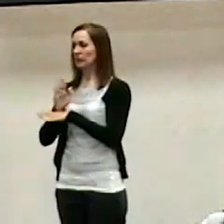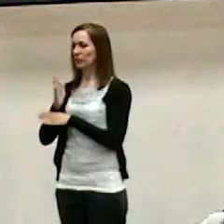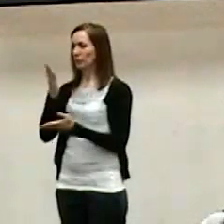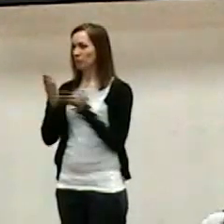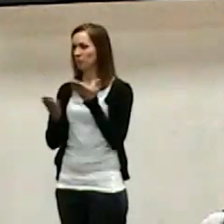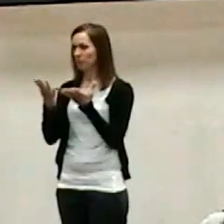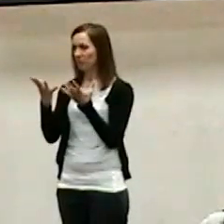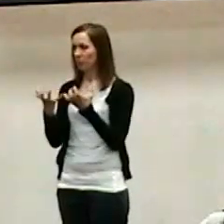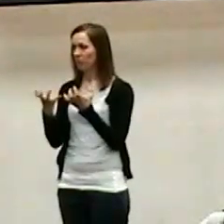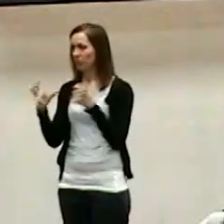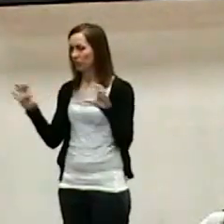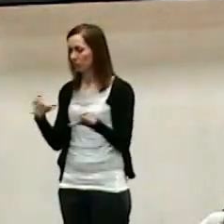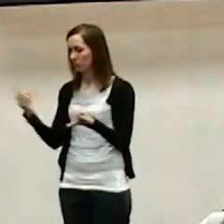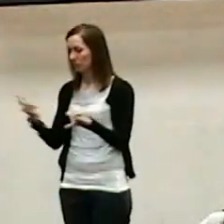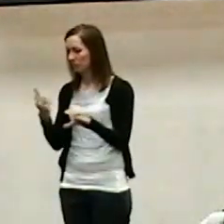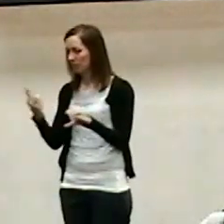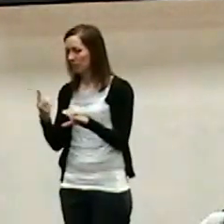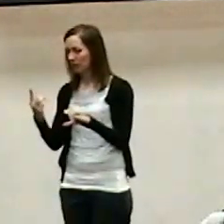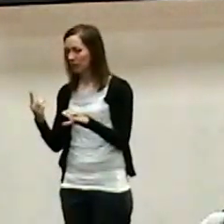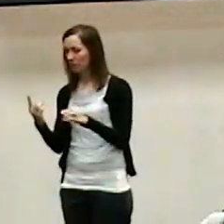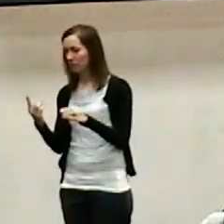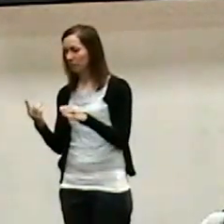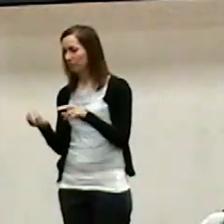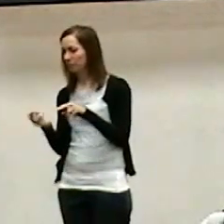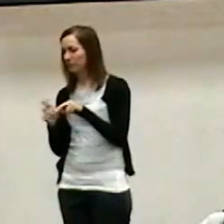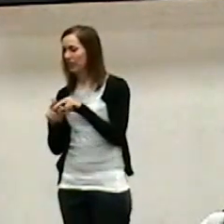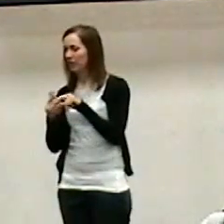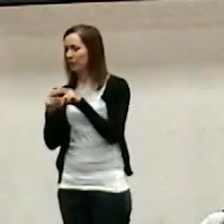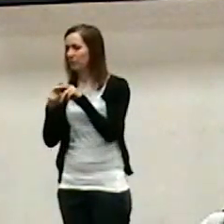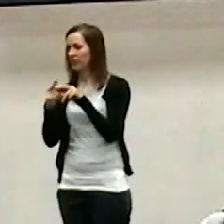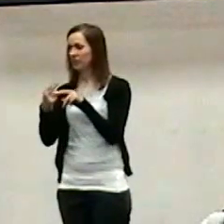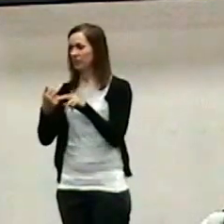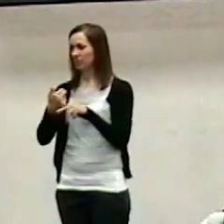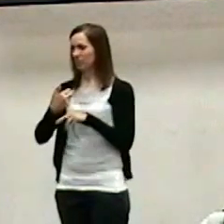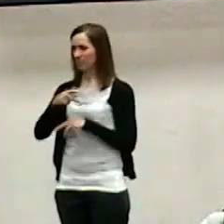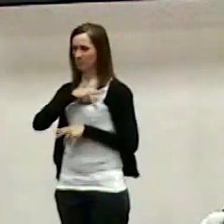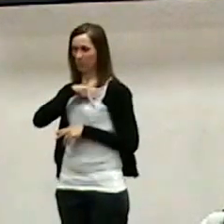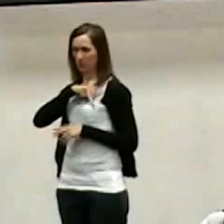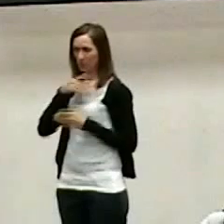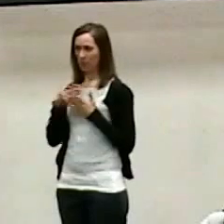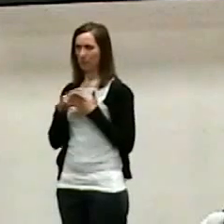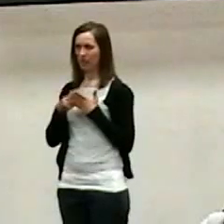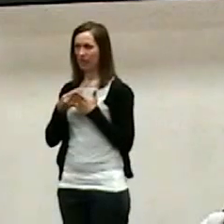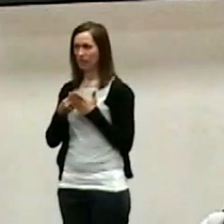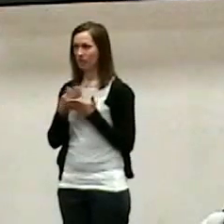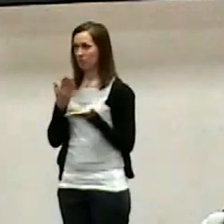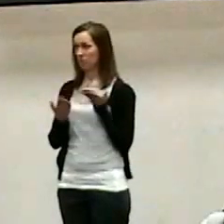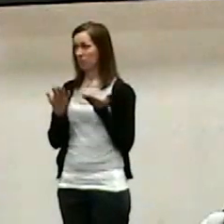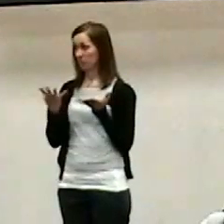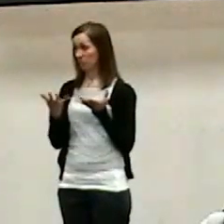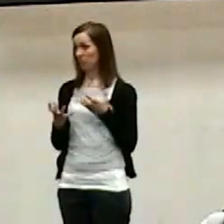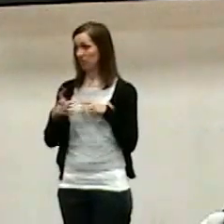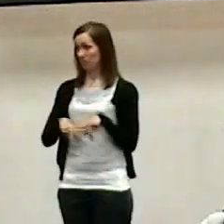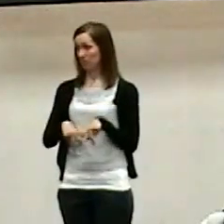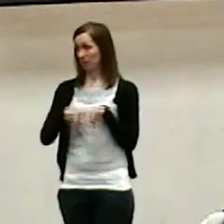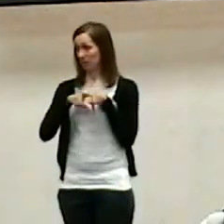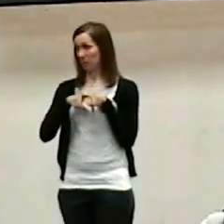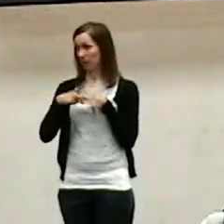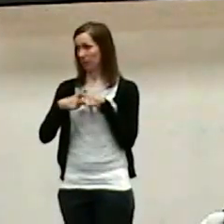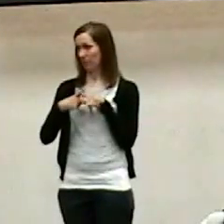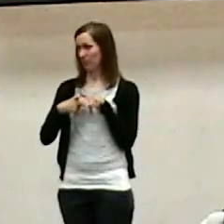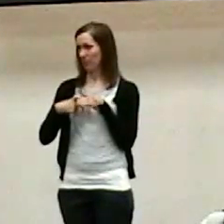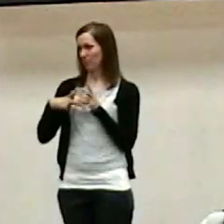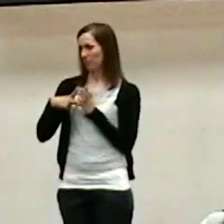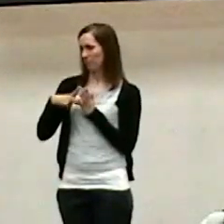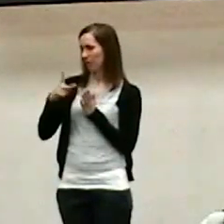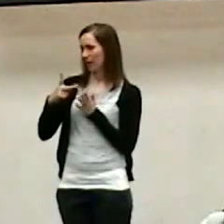increase your own finances to bless the kingdom. You might just want a break from paid ministry. I don't know